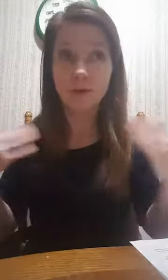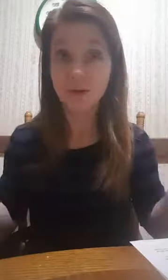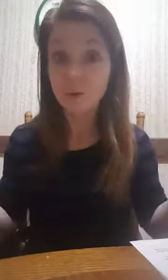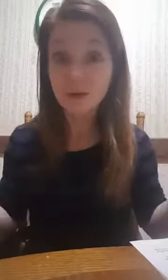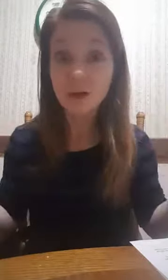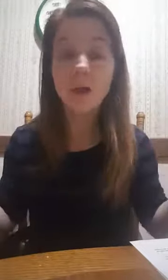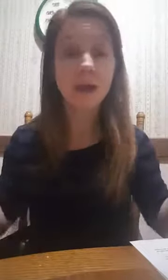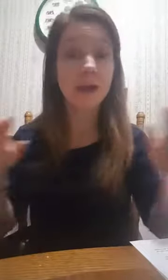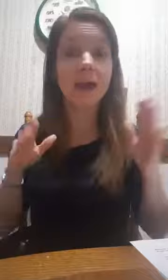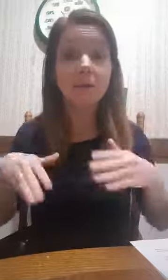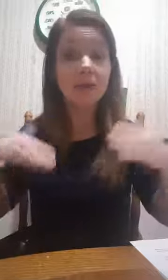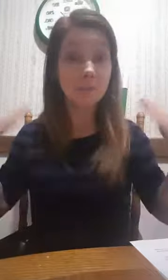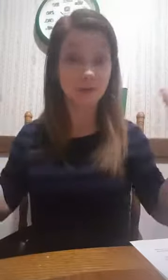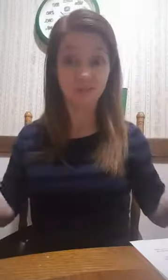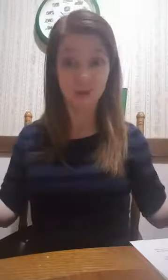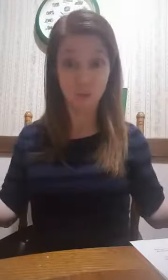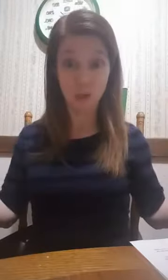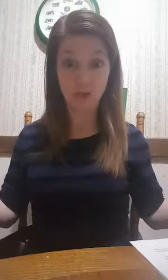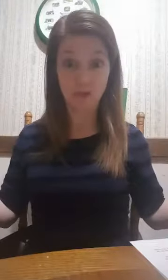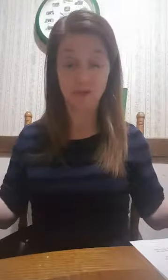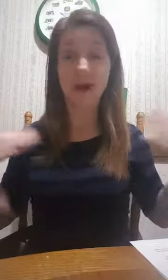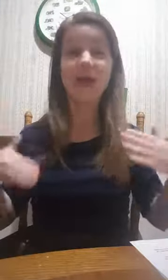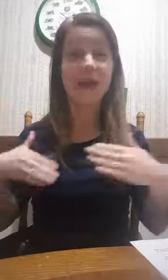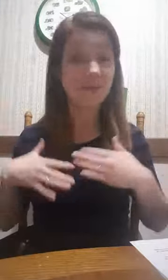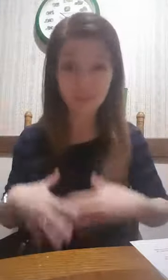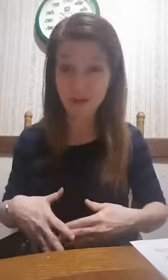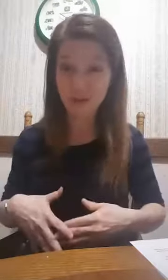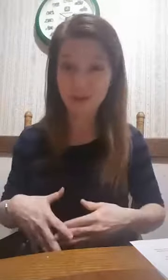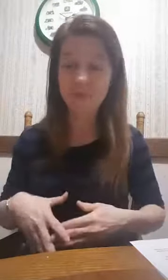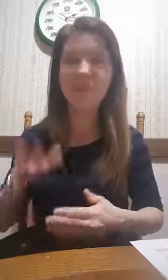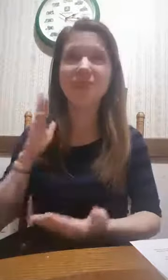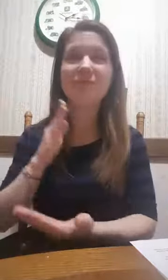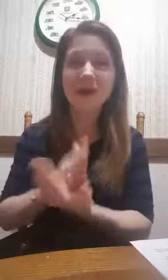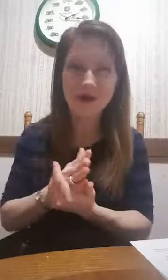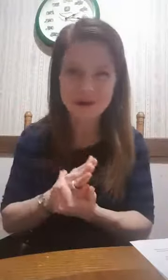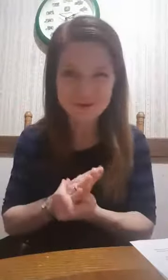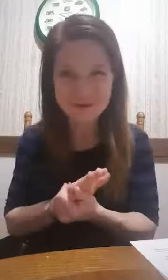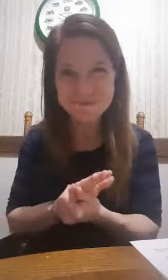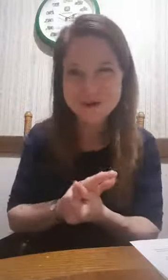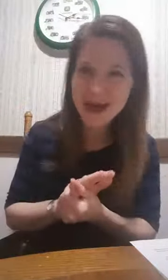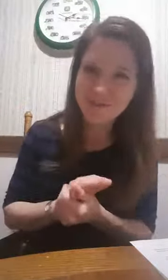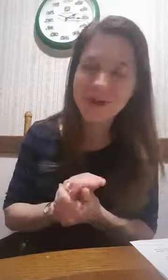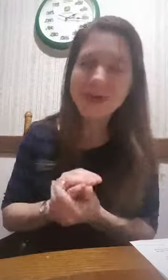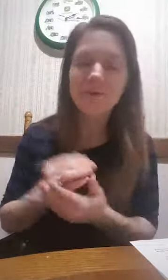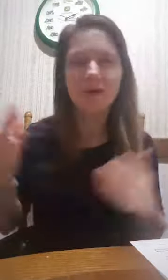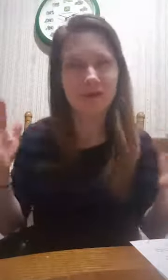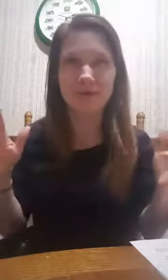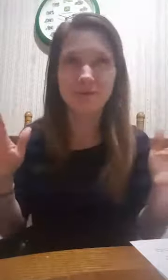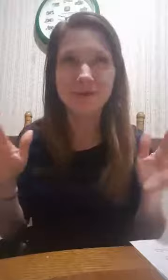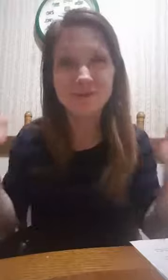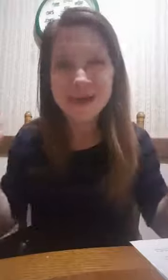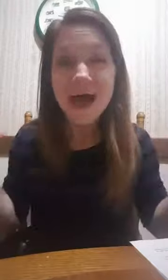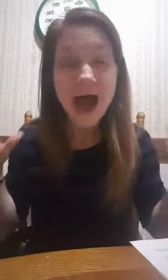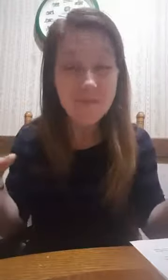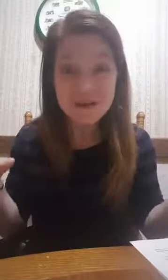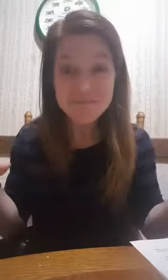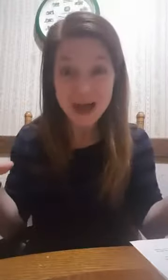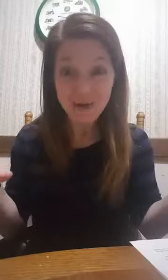know, it's almost 10 o'clock, and I am getting my second wind. All right? And I say that all the time. This has been our number one battle. Well, not number one, but a big battle